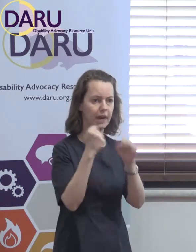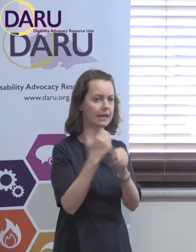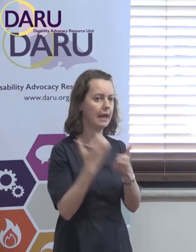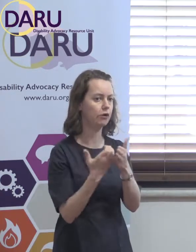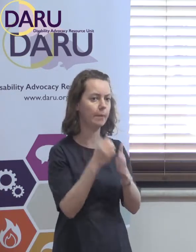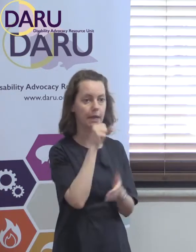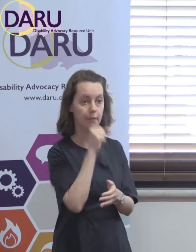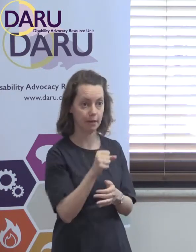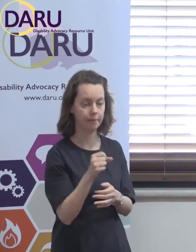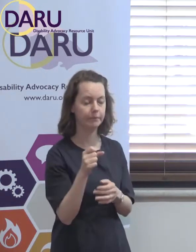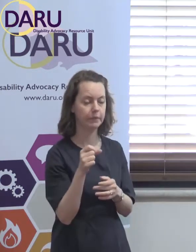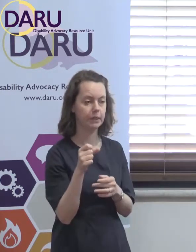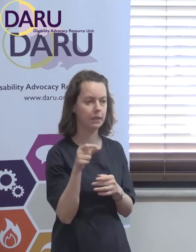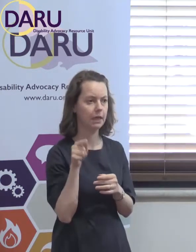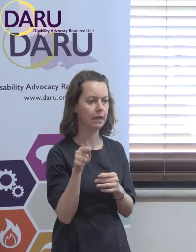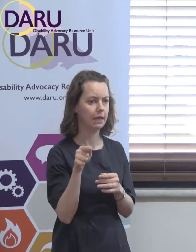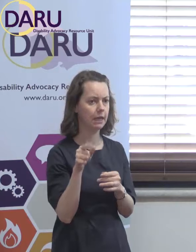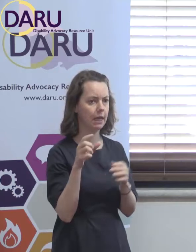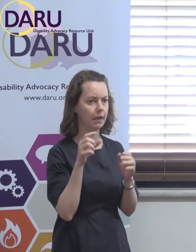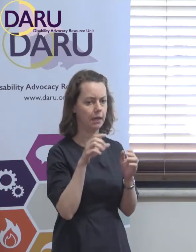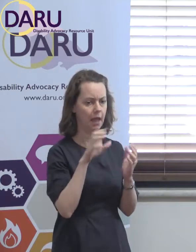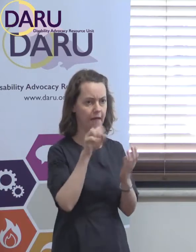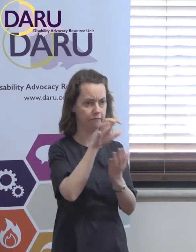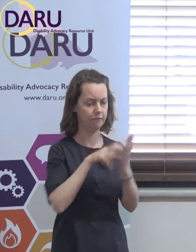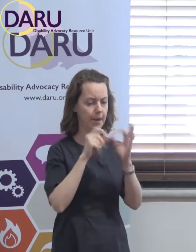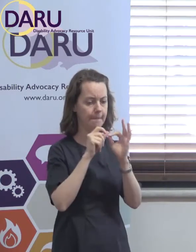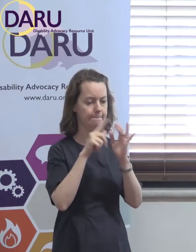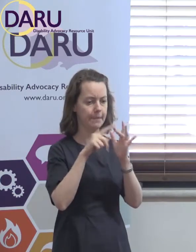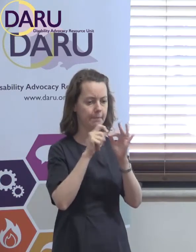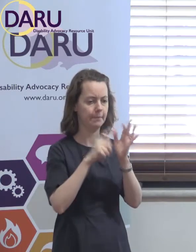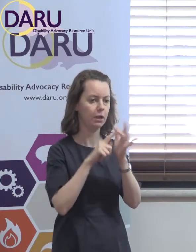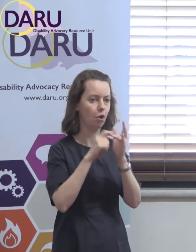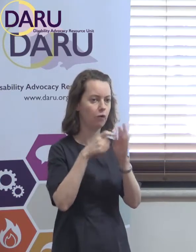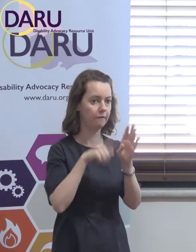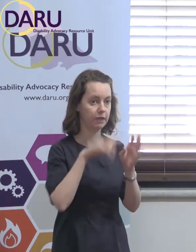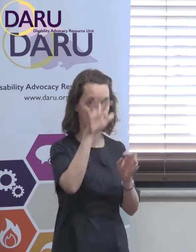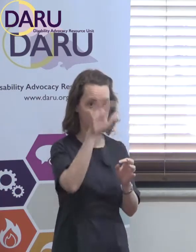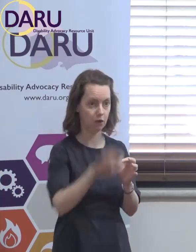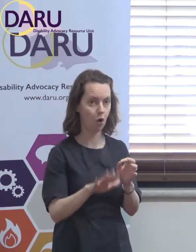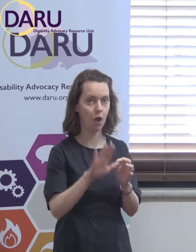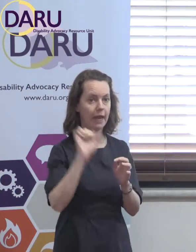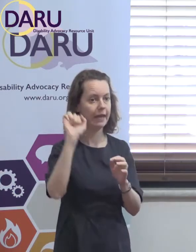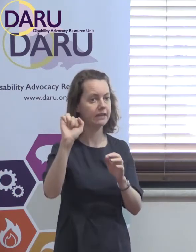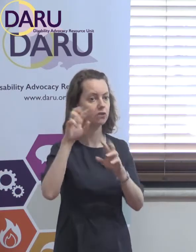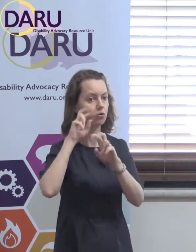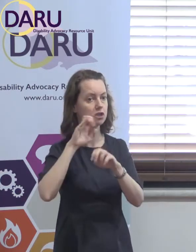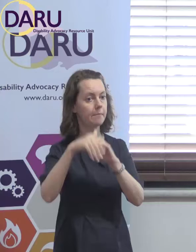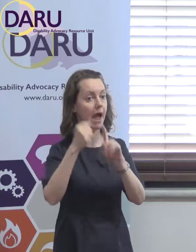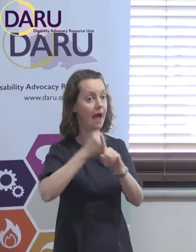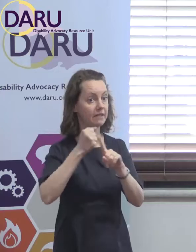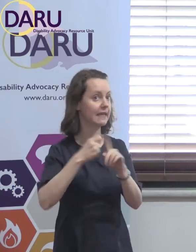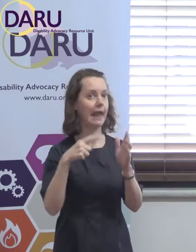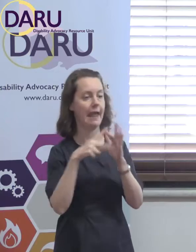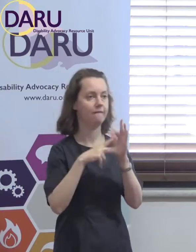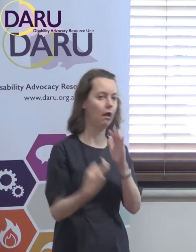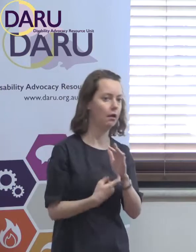just researched... He has a bibliography in the middle of it that goes for pages. It has every piece of research about advocacy that's ever been done